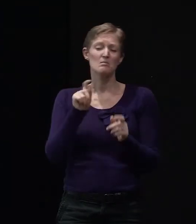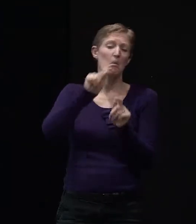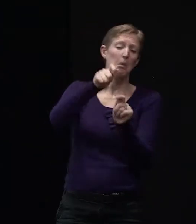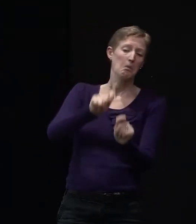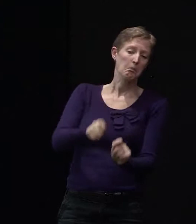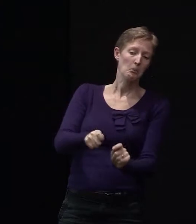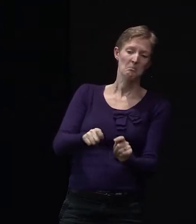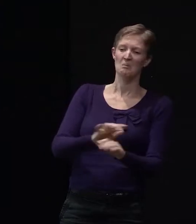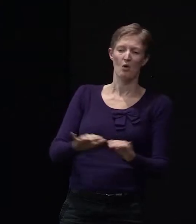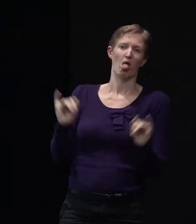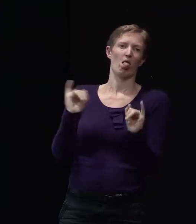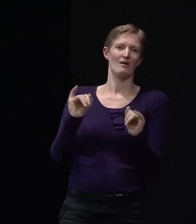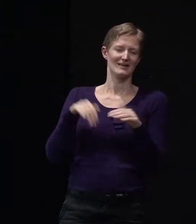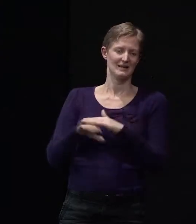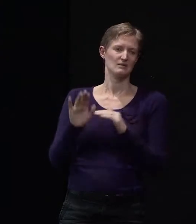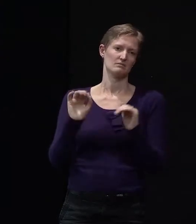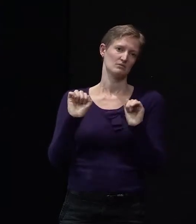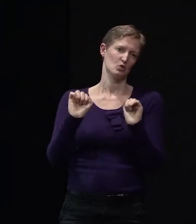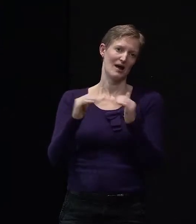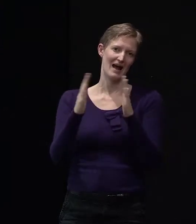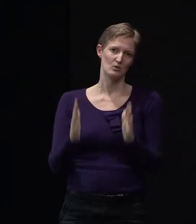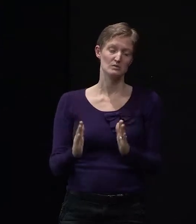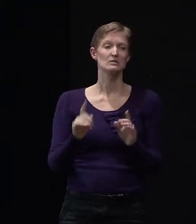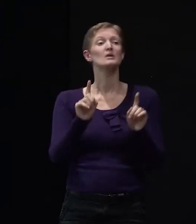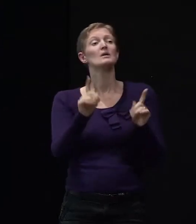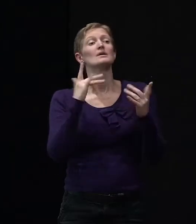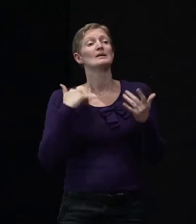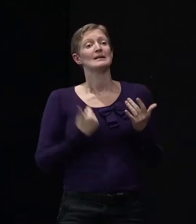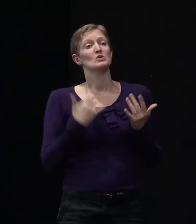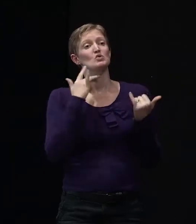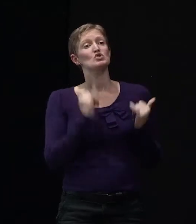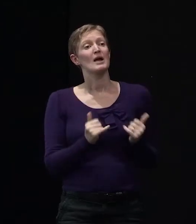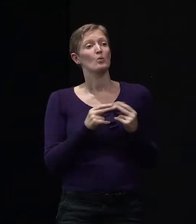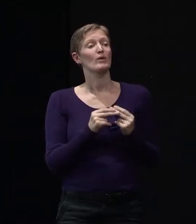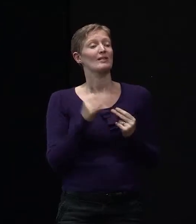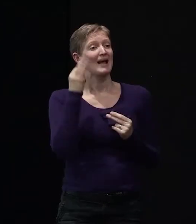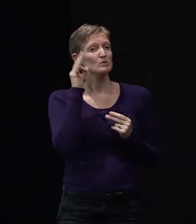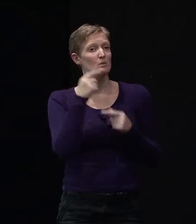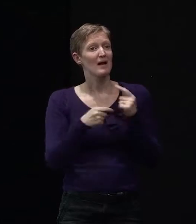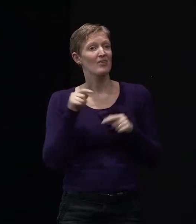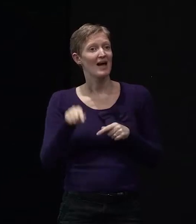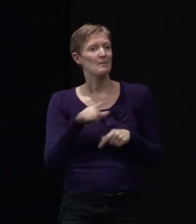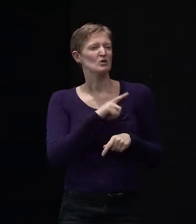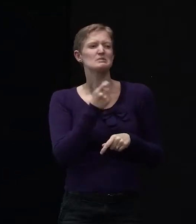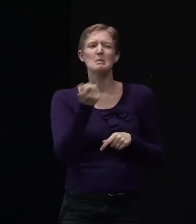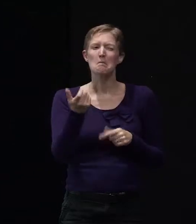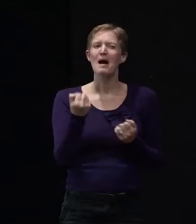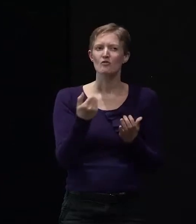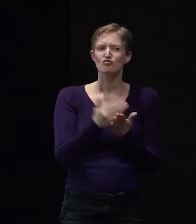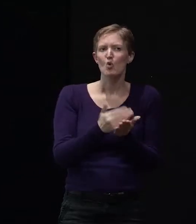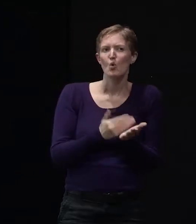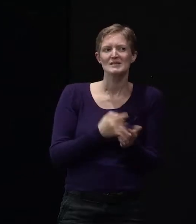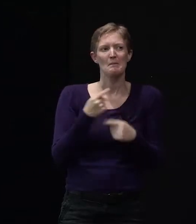house. You need to check with the local authorities about that, because some of them have caveats over the way or